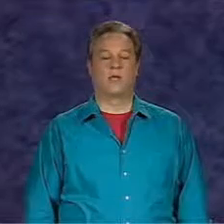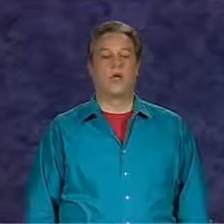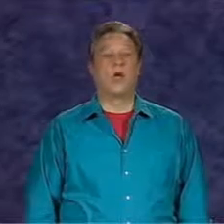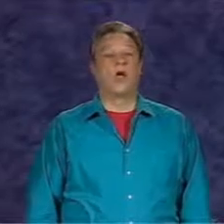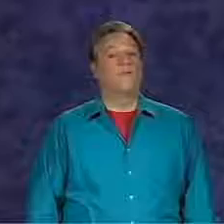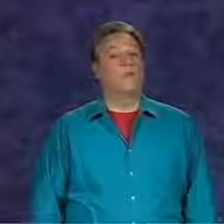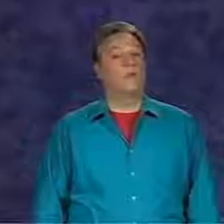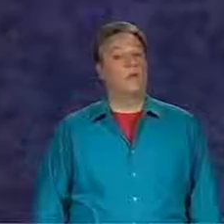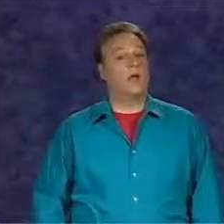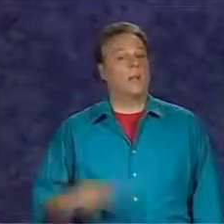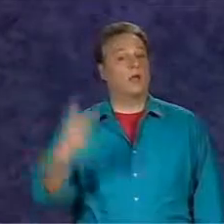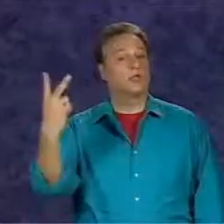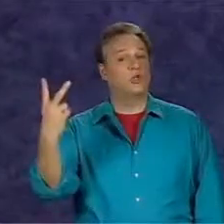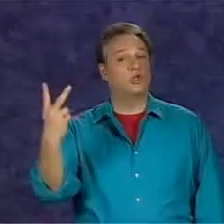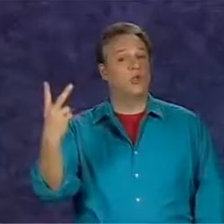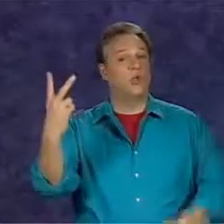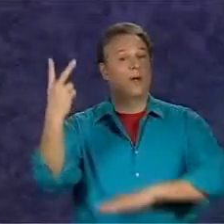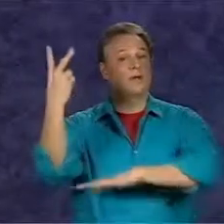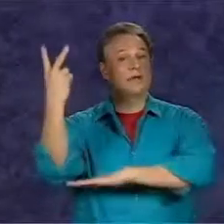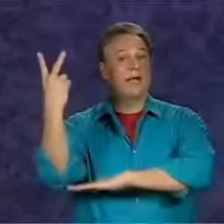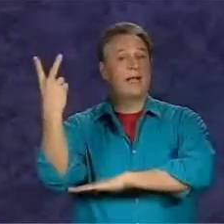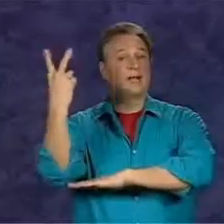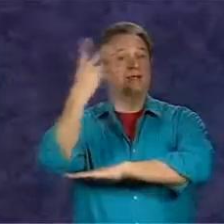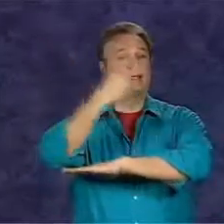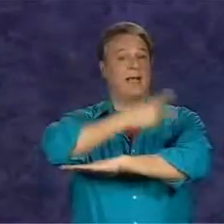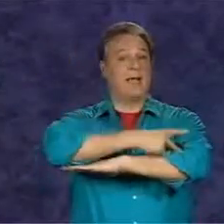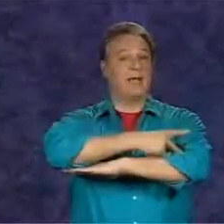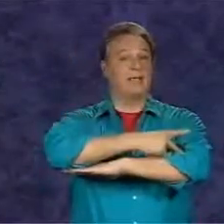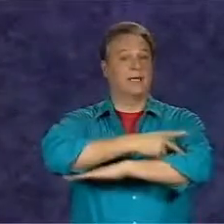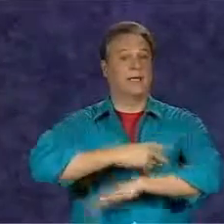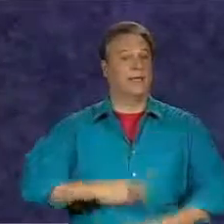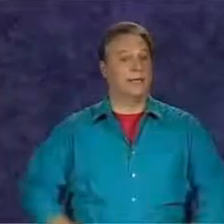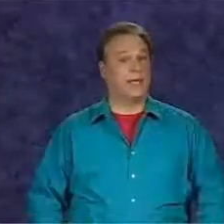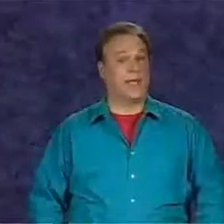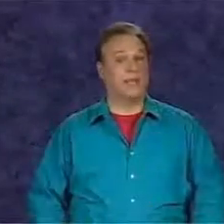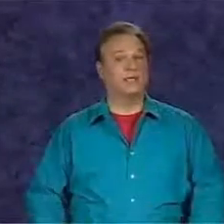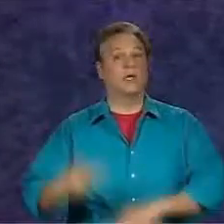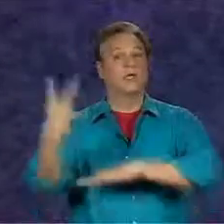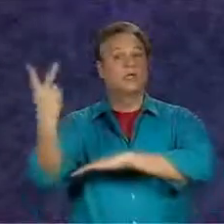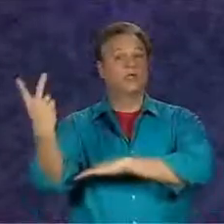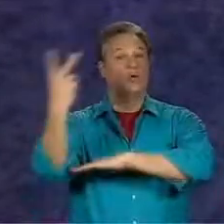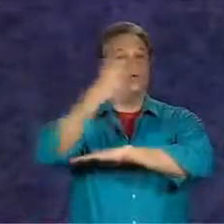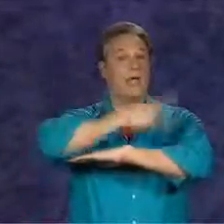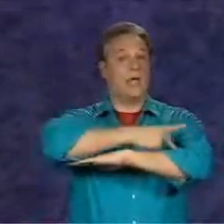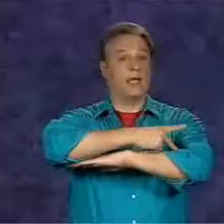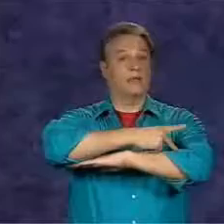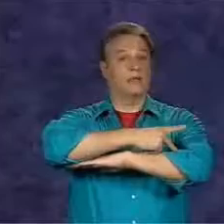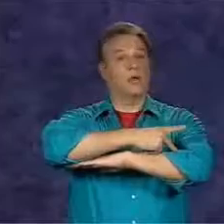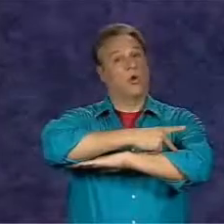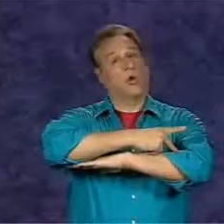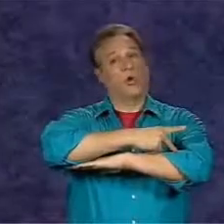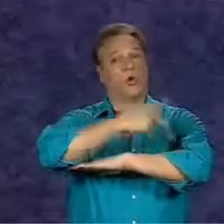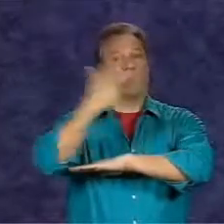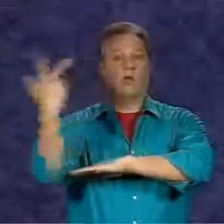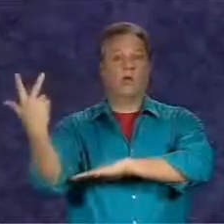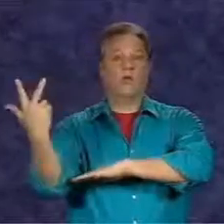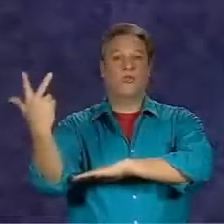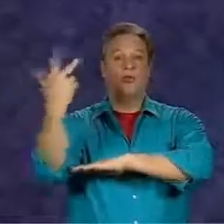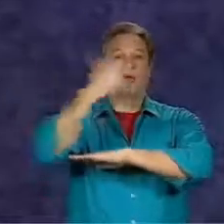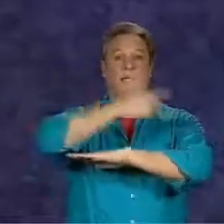Form the number 2 while signing day to indicate 2 days, or 3